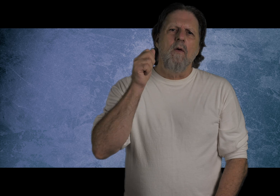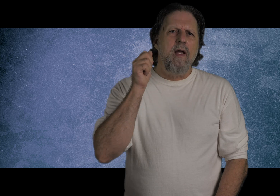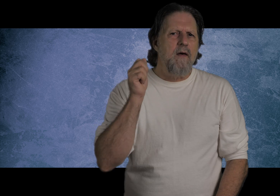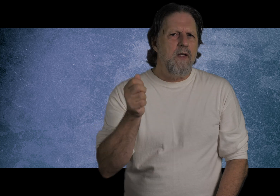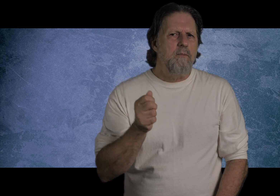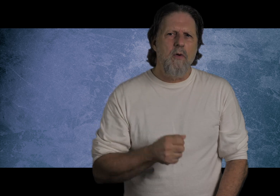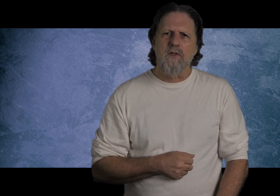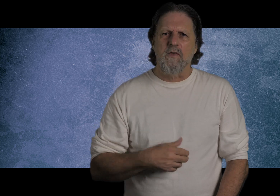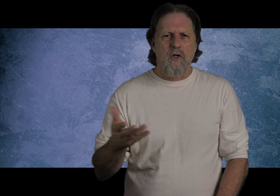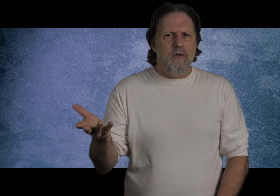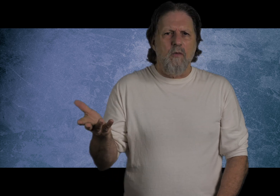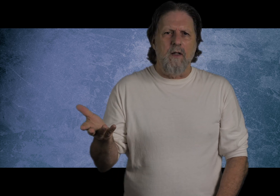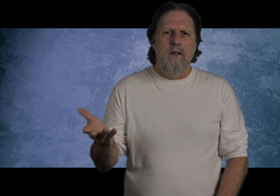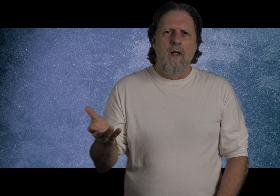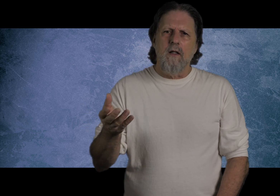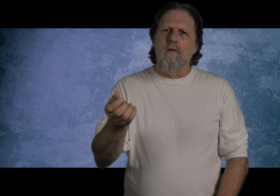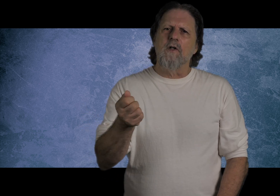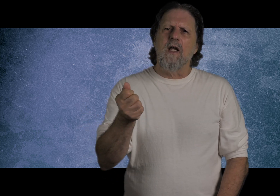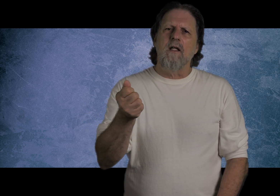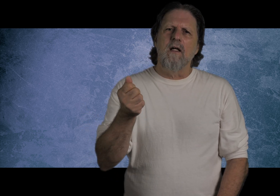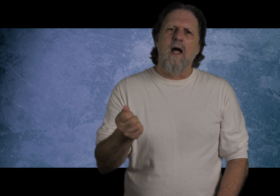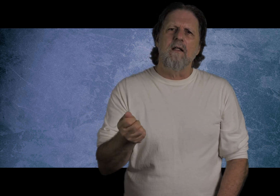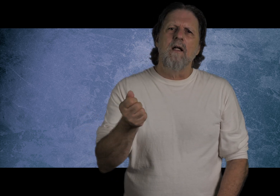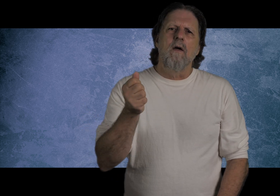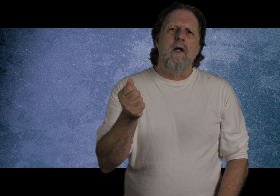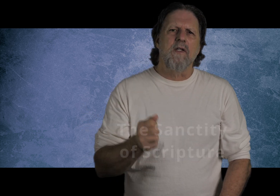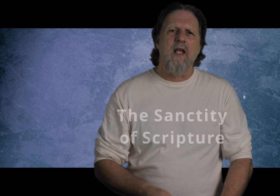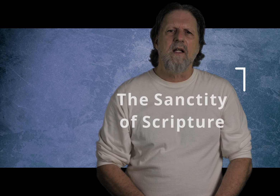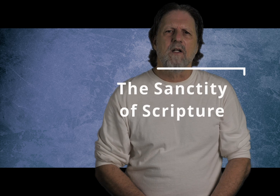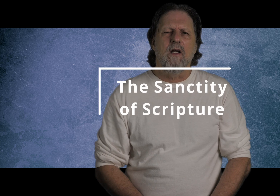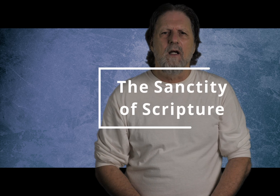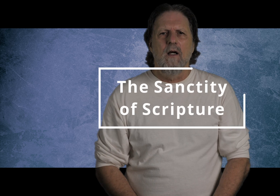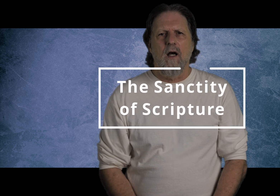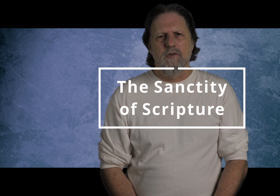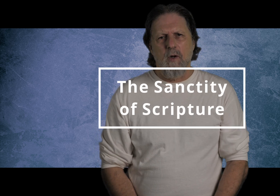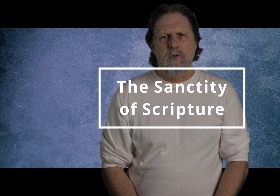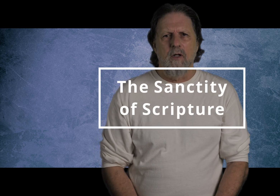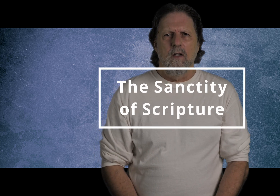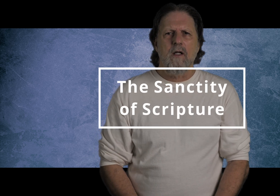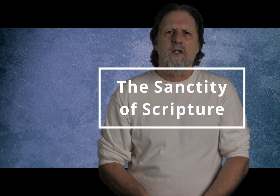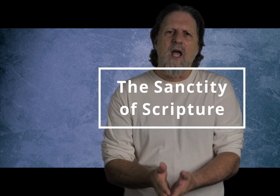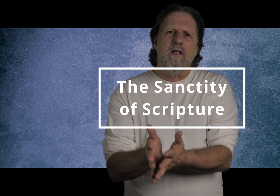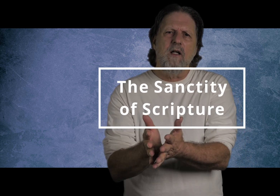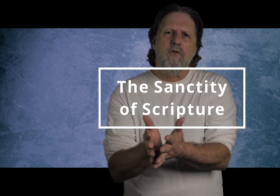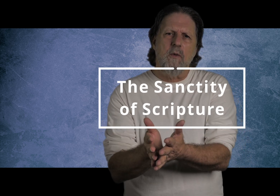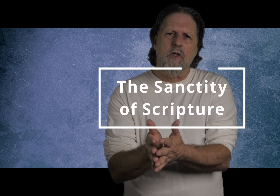we have the importance of a soul, don't we? Then in verse 18 and 19, we have the sanctity of Scripture. Look at the sanctity of Scripture,